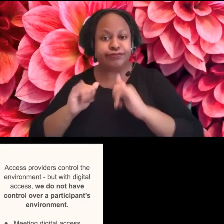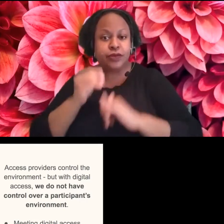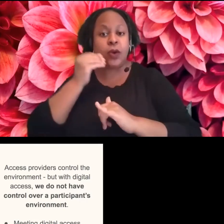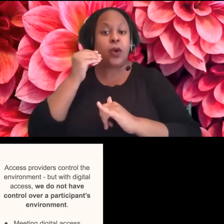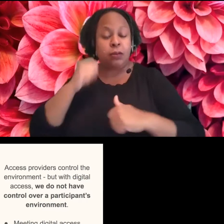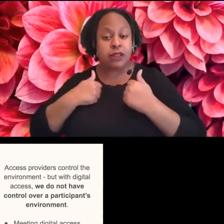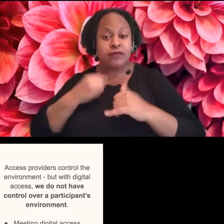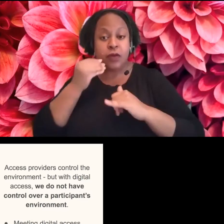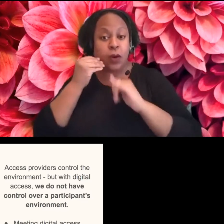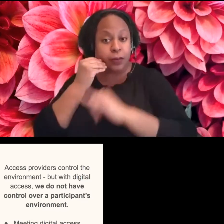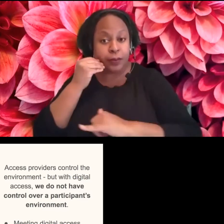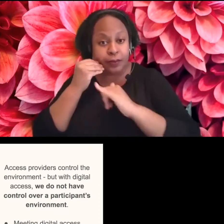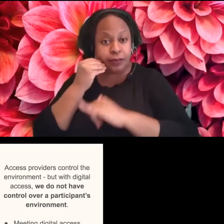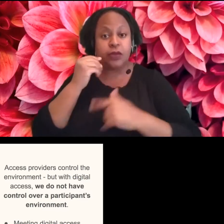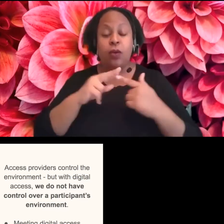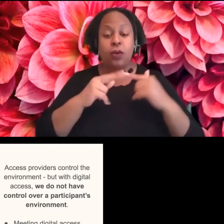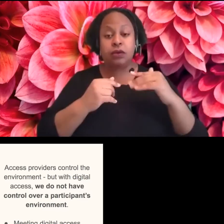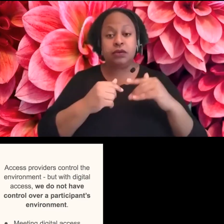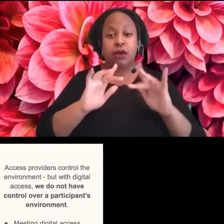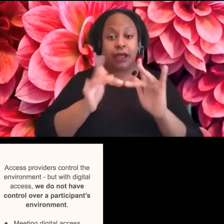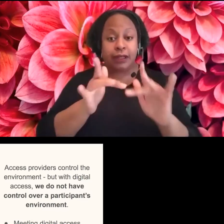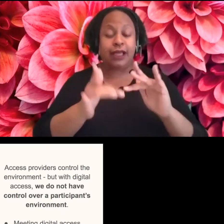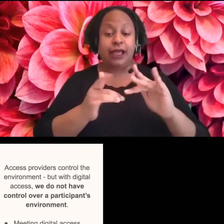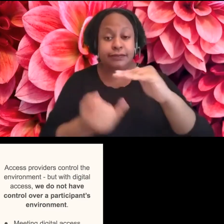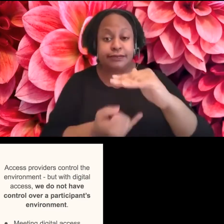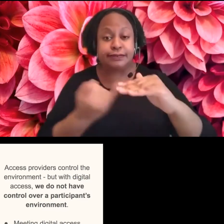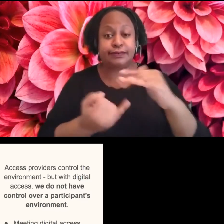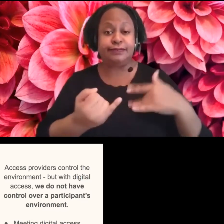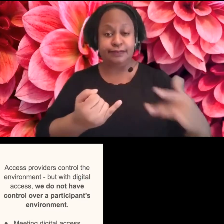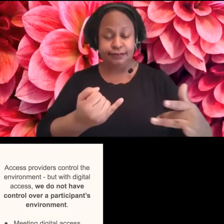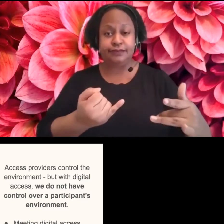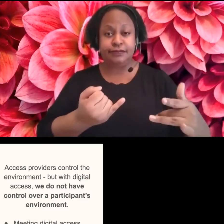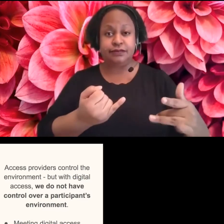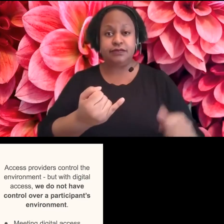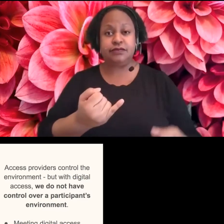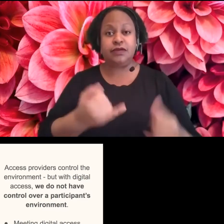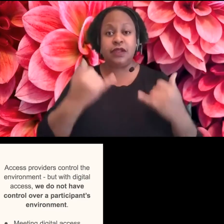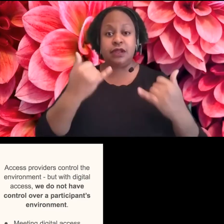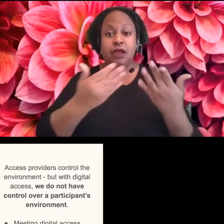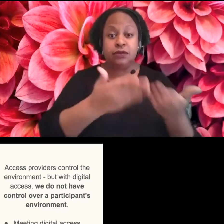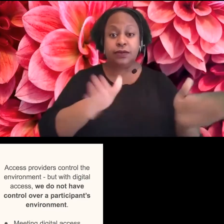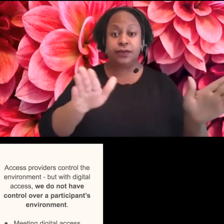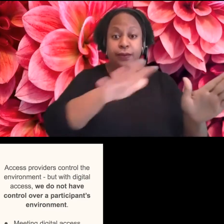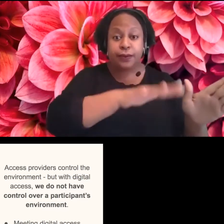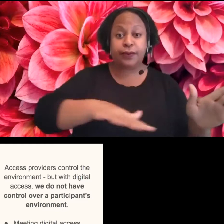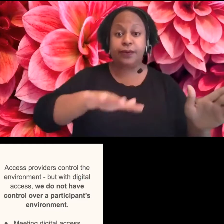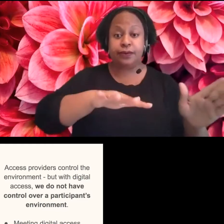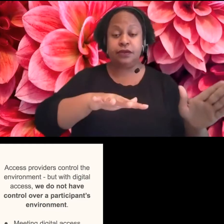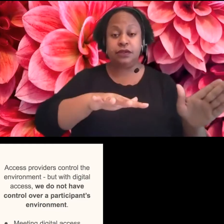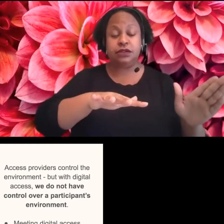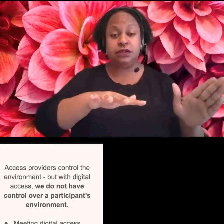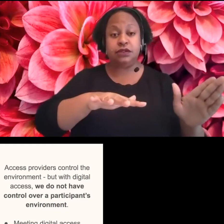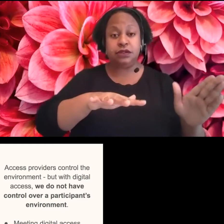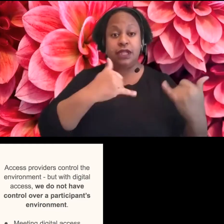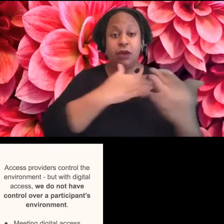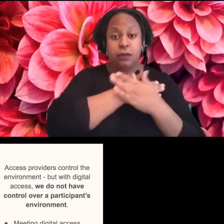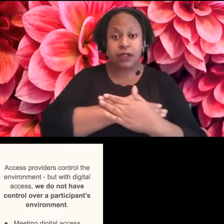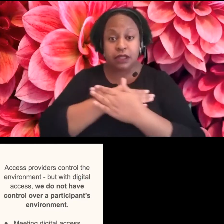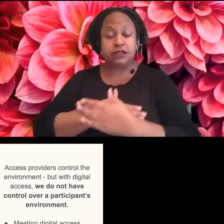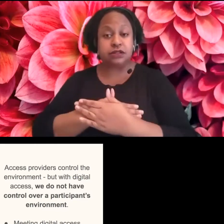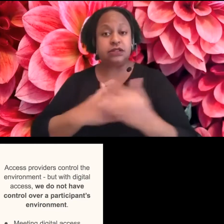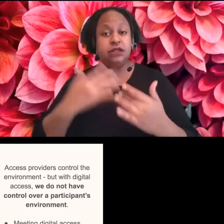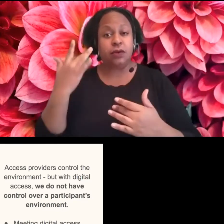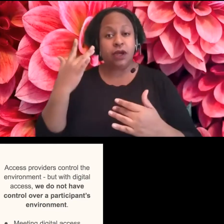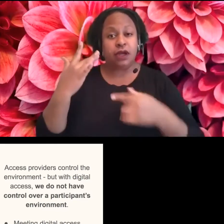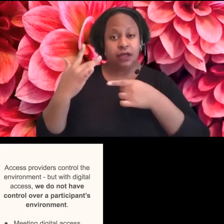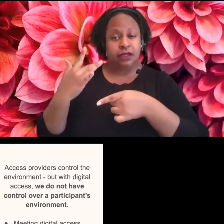isolated because of that. Uh, we have an opportunity to relax our mainstream and standard spaces now while we're kind of forced